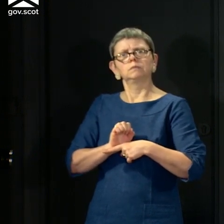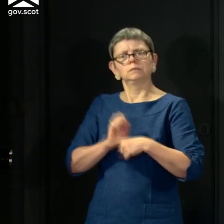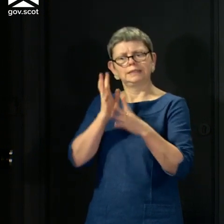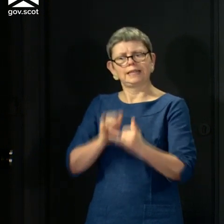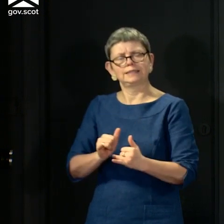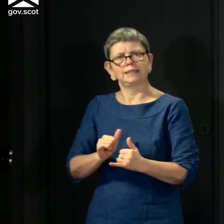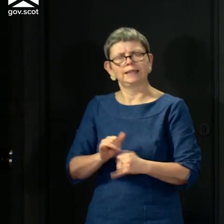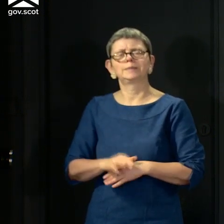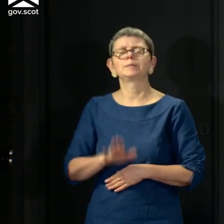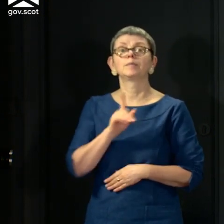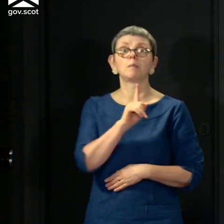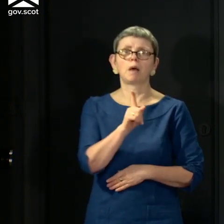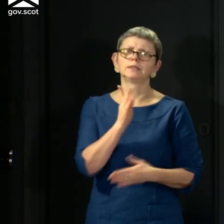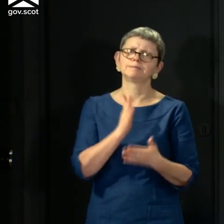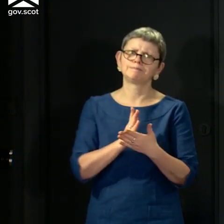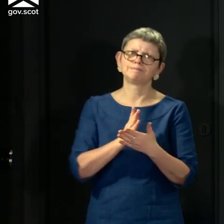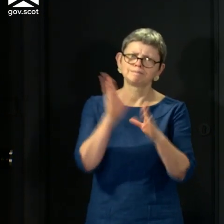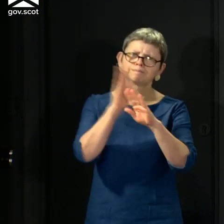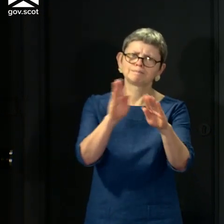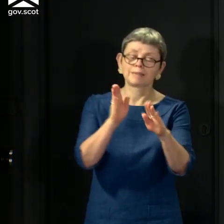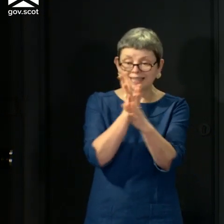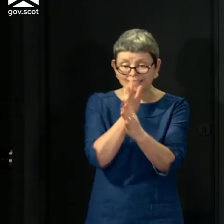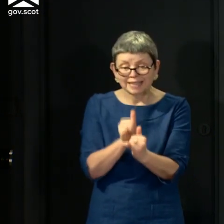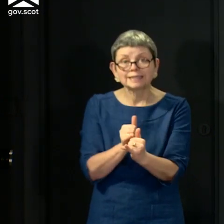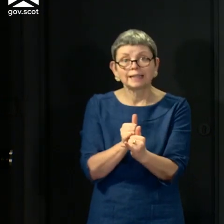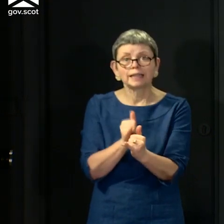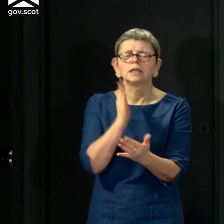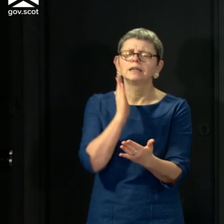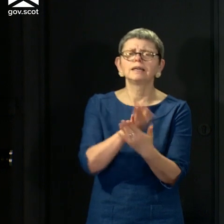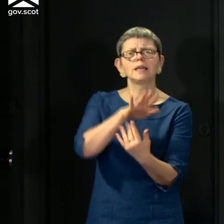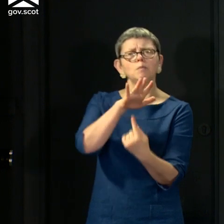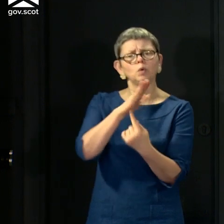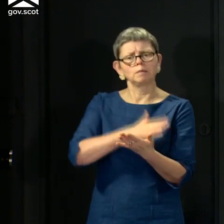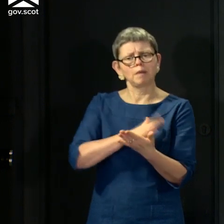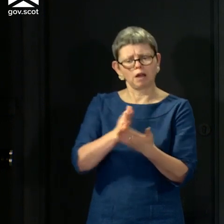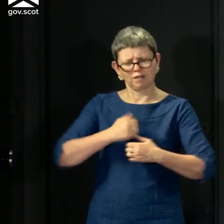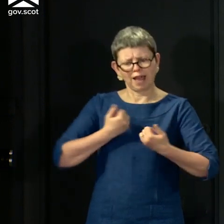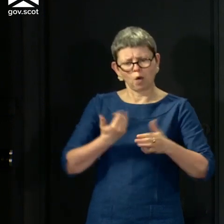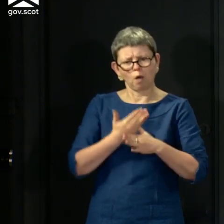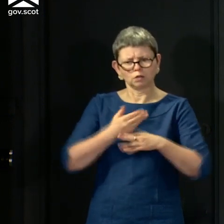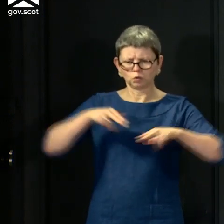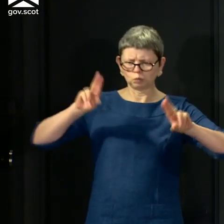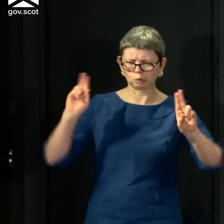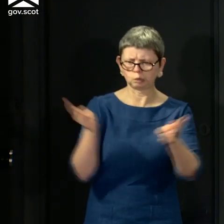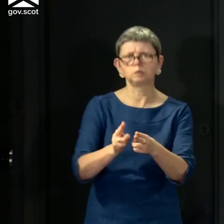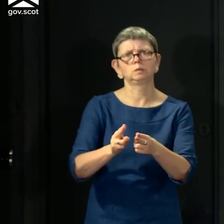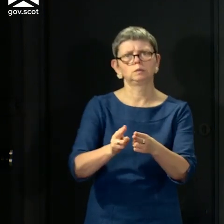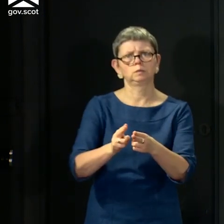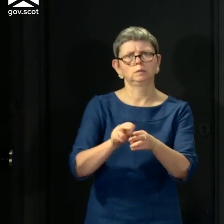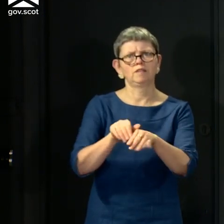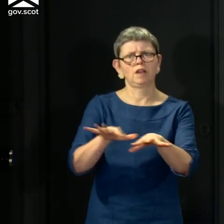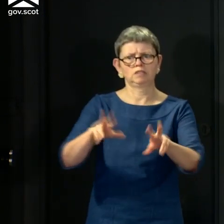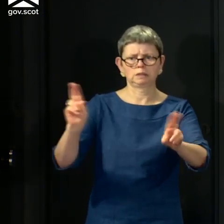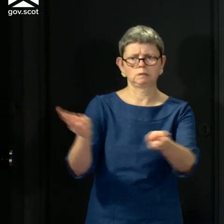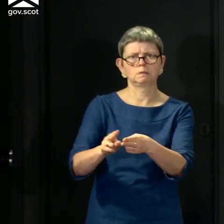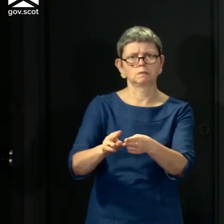Testing is really important as part of our efforts to tackle this virus. is important now, and it will be important in the next